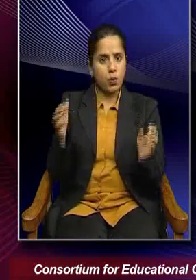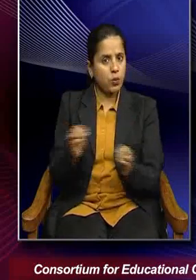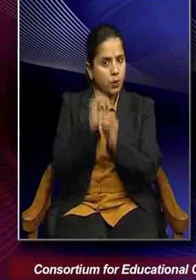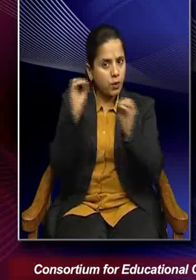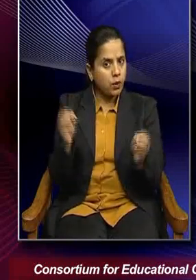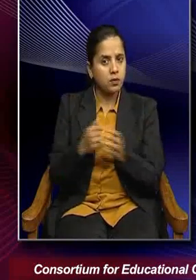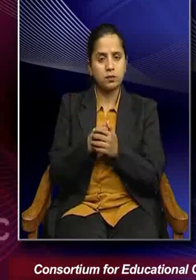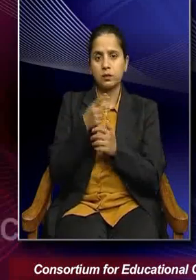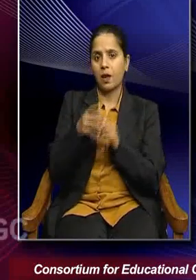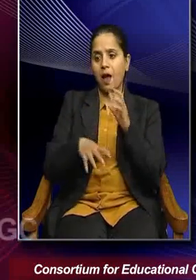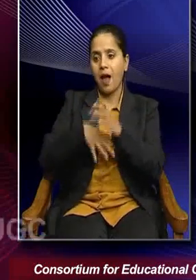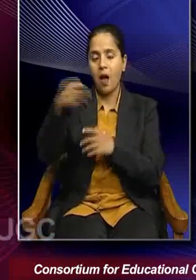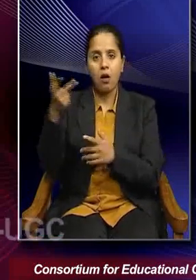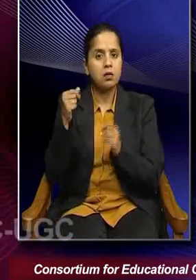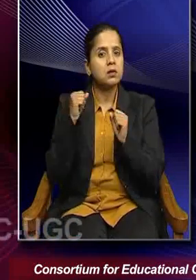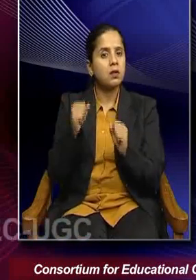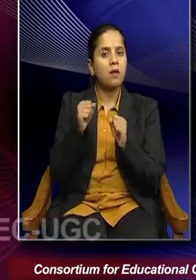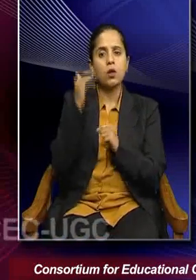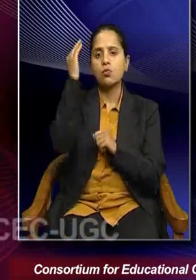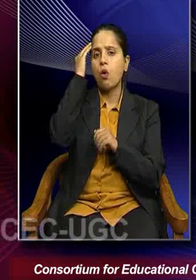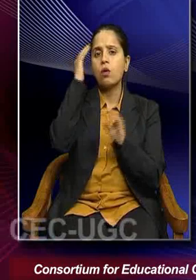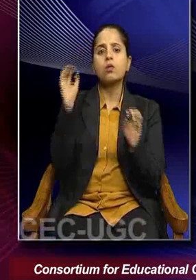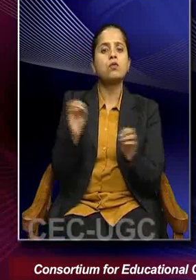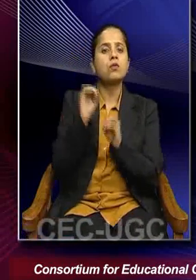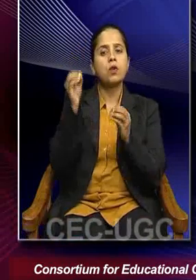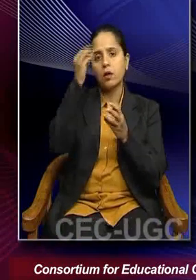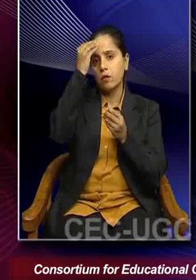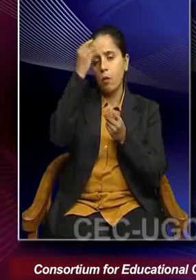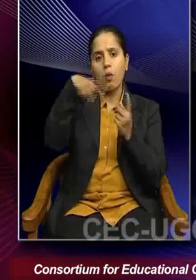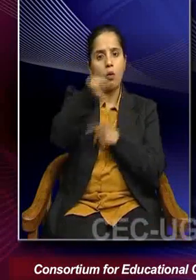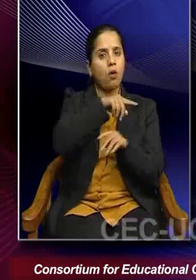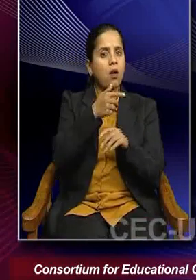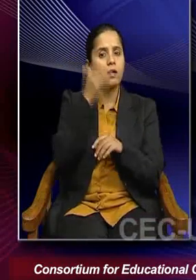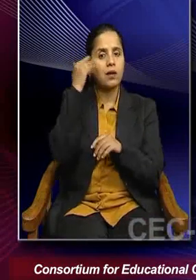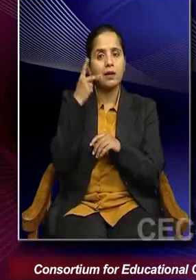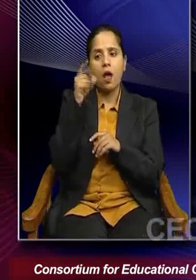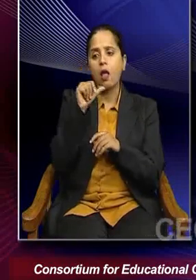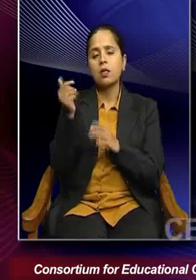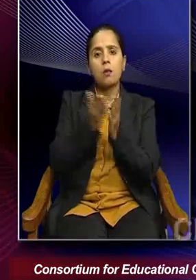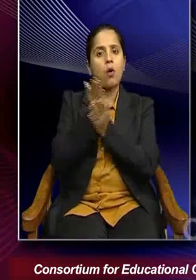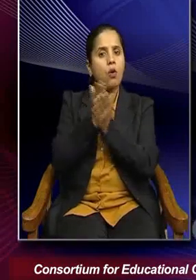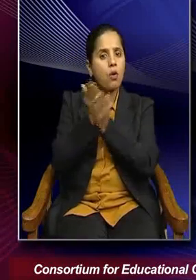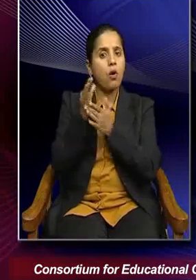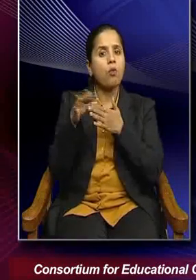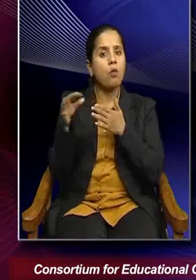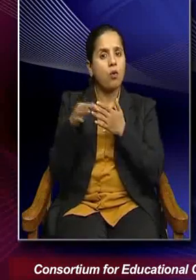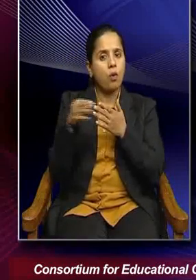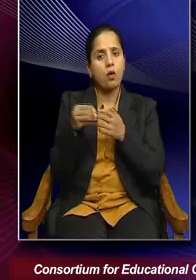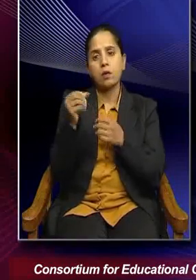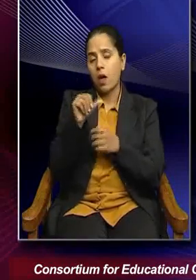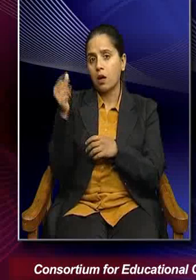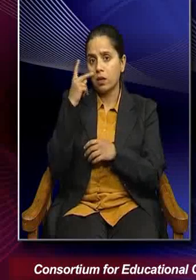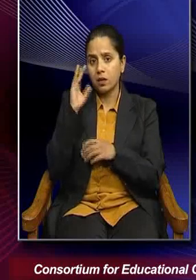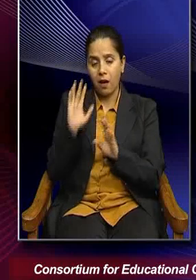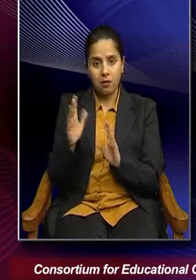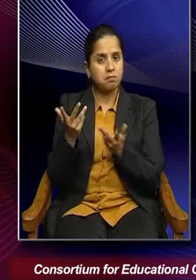to go out elsewhere, they do not have knowledge and information and means to seek alternative opportunities elsewhere. And